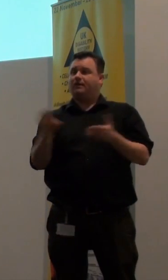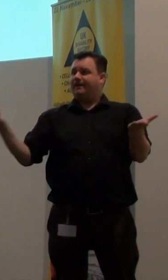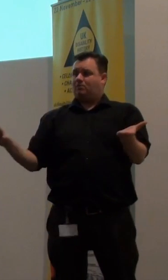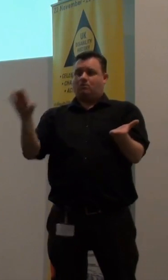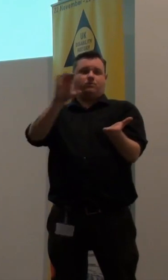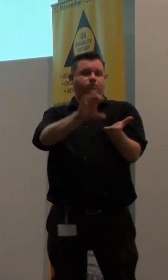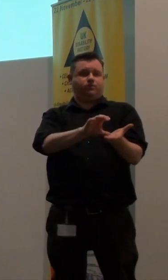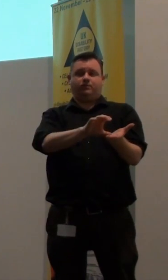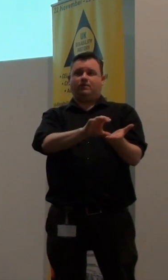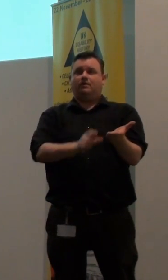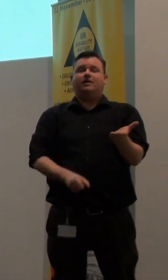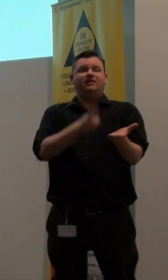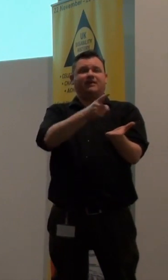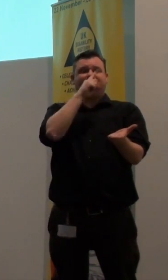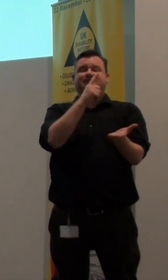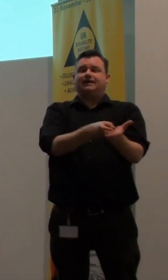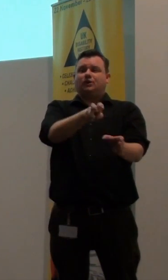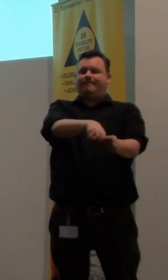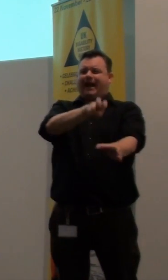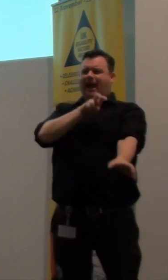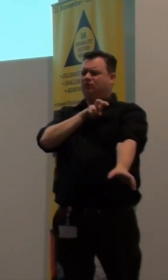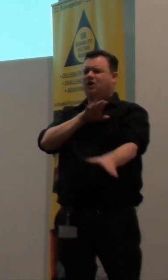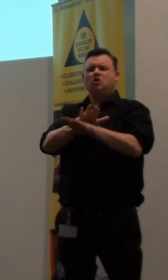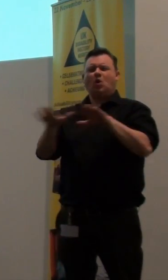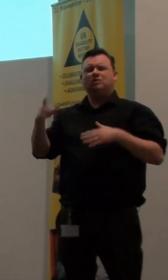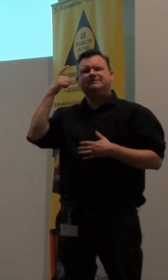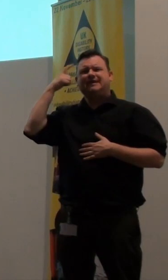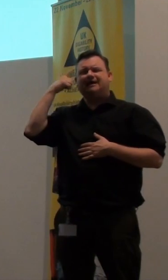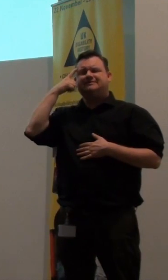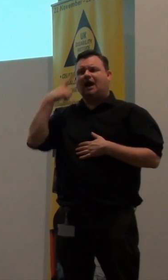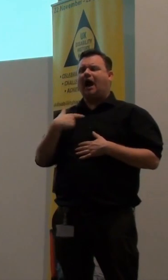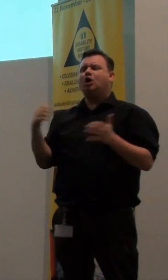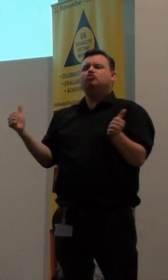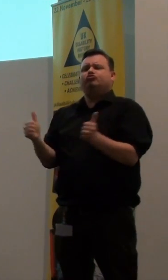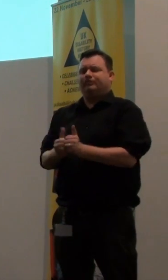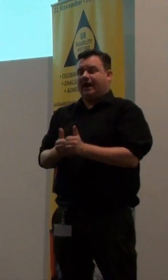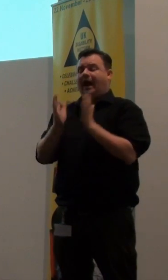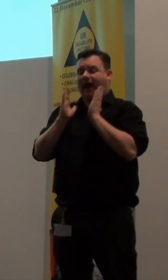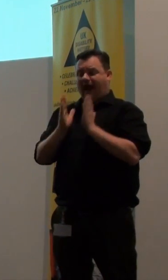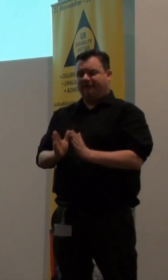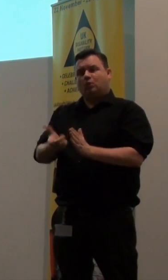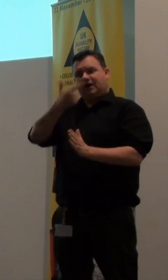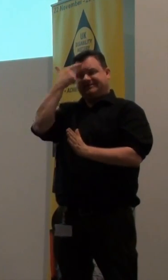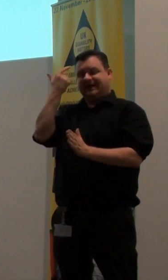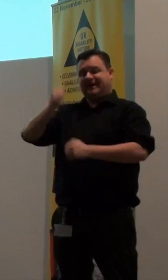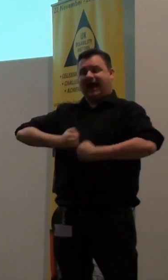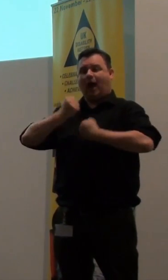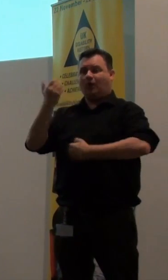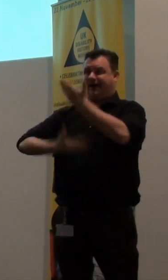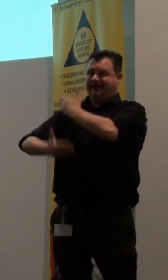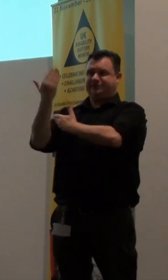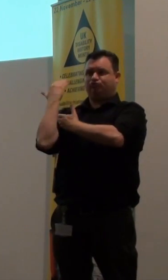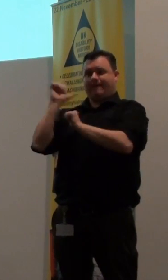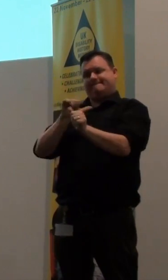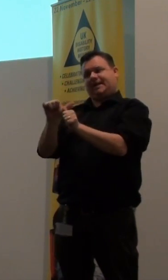voted to come out. There was no sense in all of this, so I agree with Micheline that we have to understand our history better, in order that people